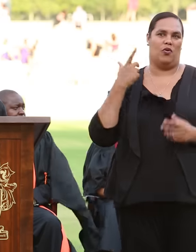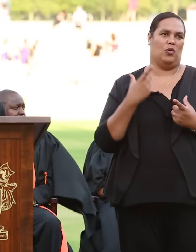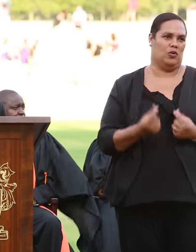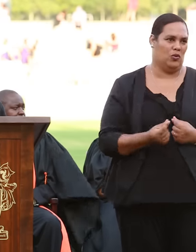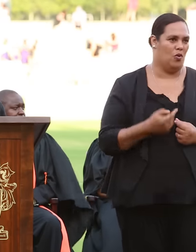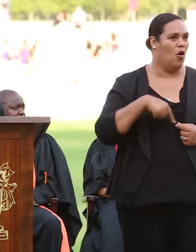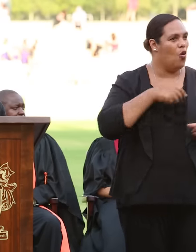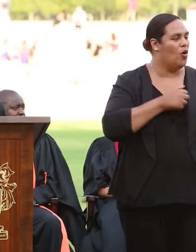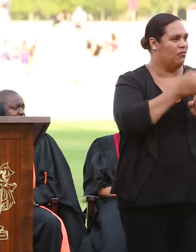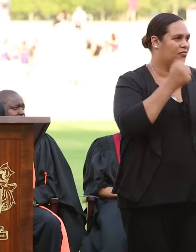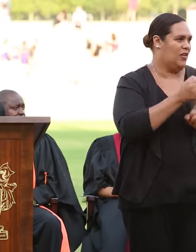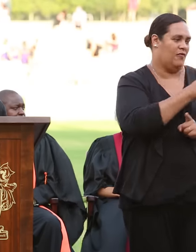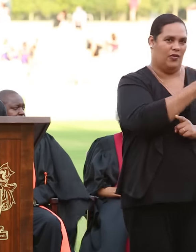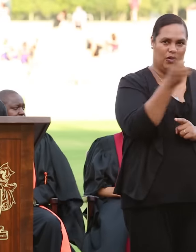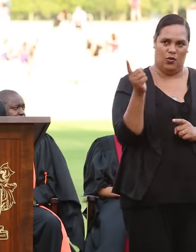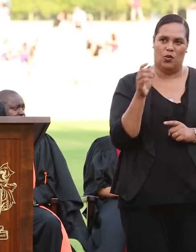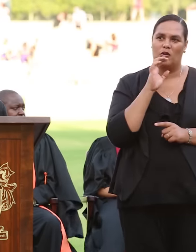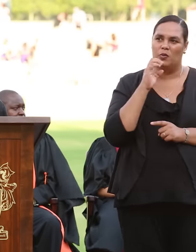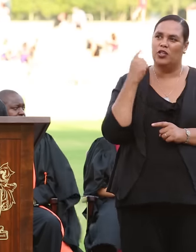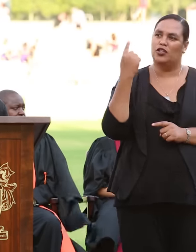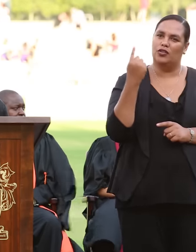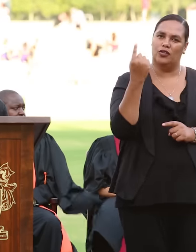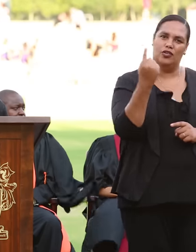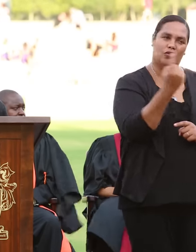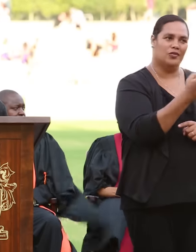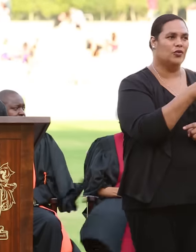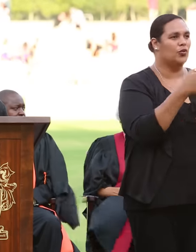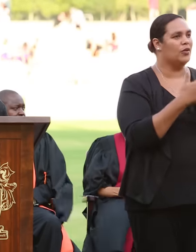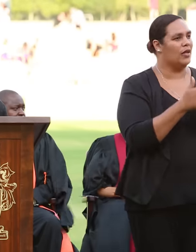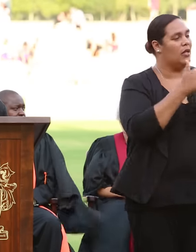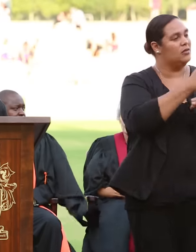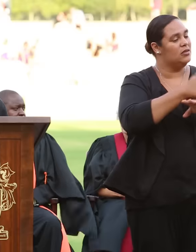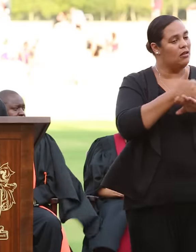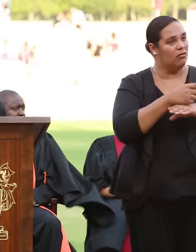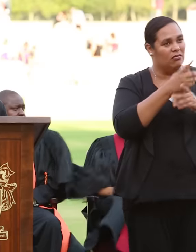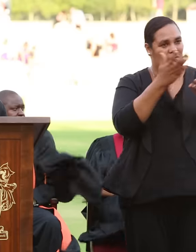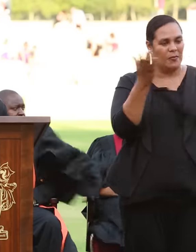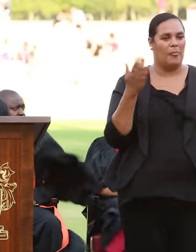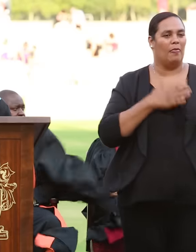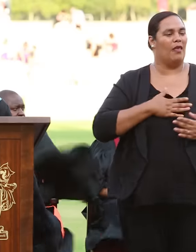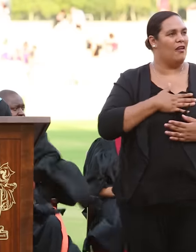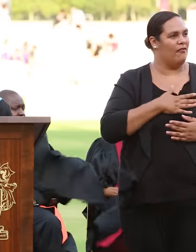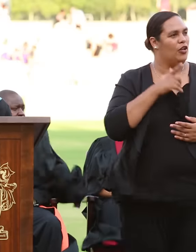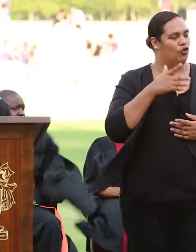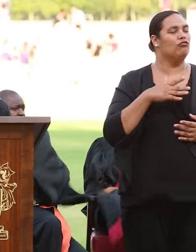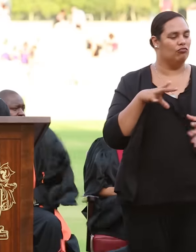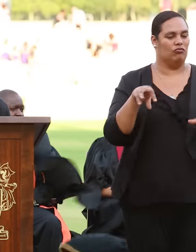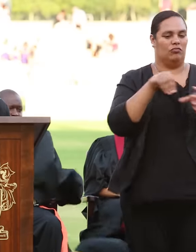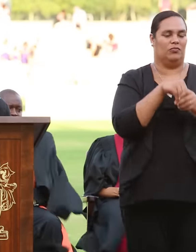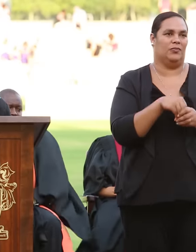We fight for you so that each and every one of you can sit in that seat and feel that you belong,